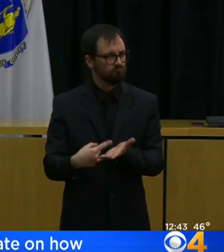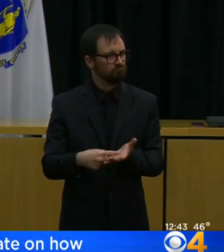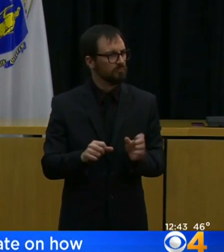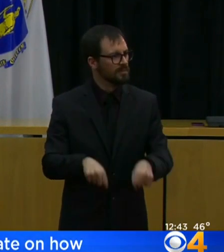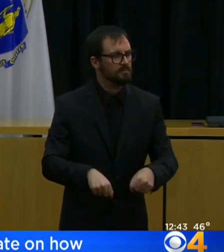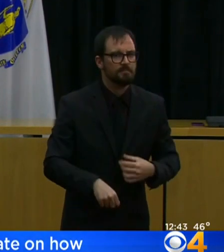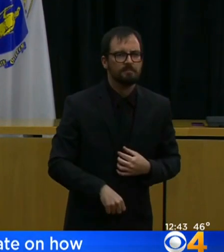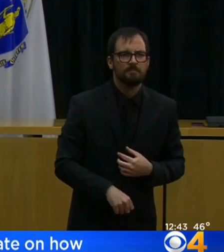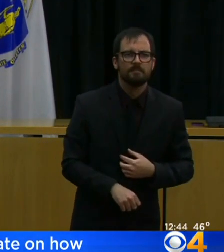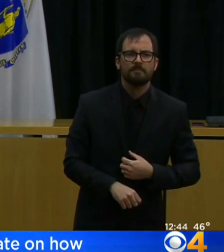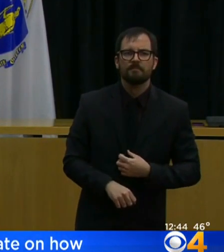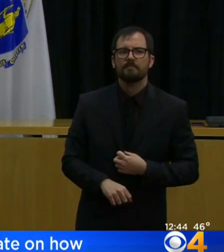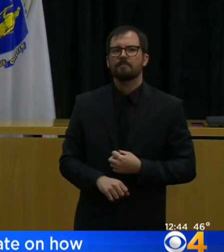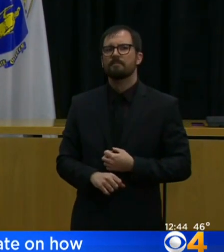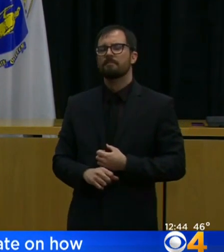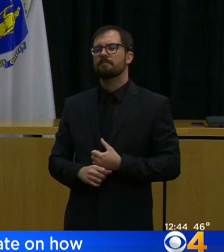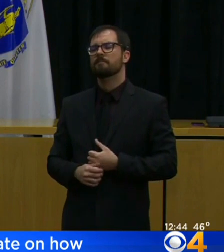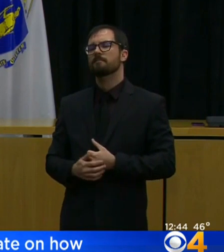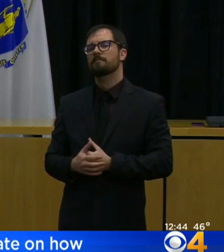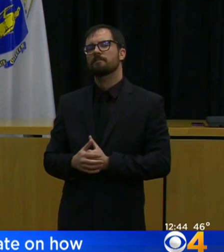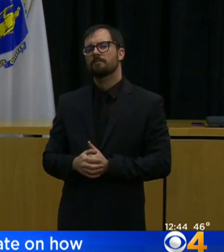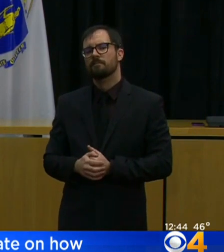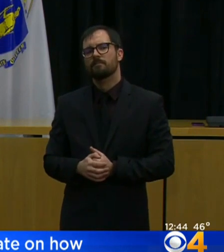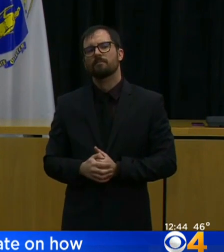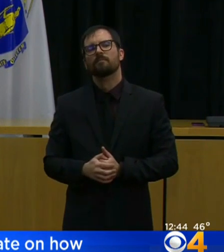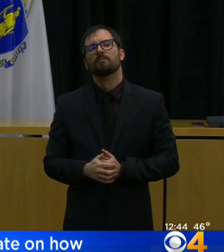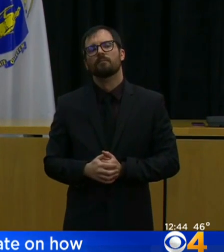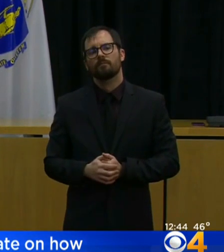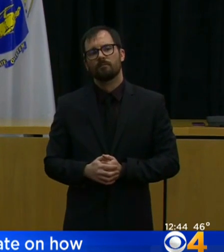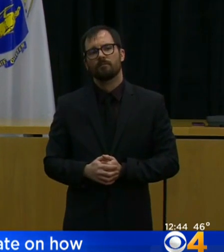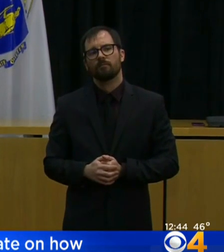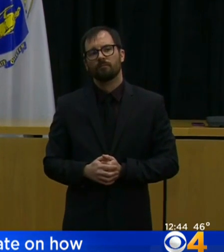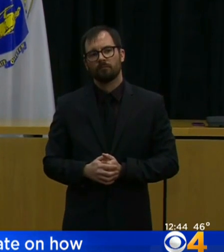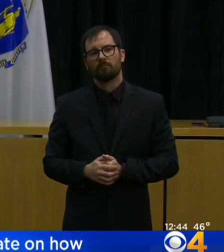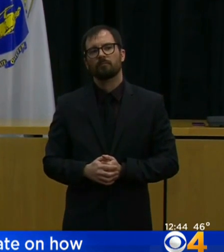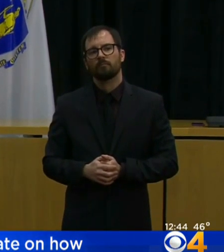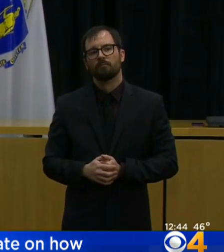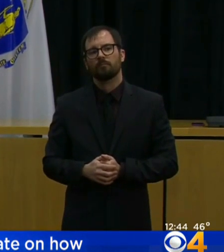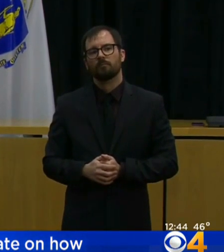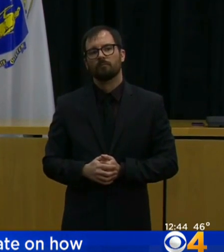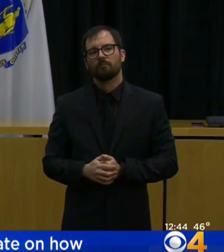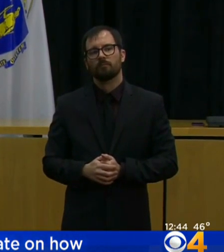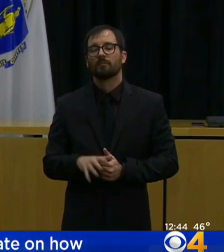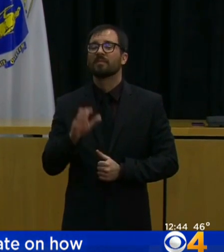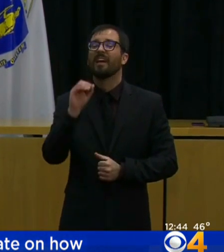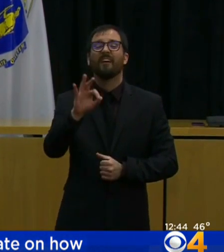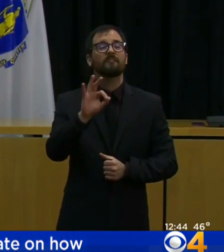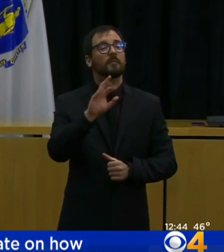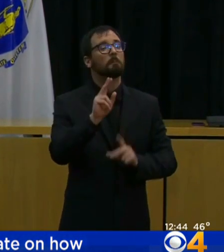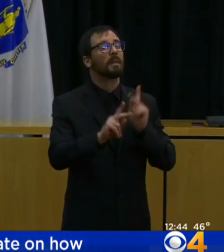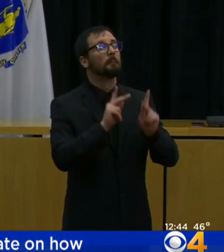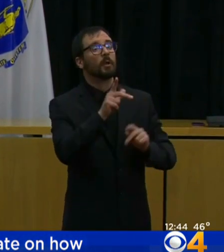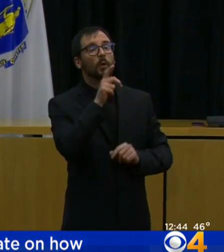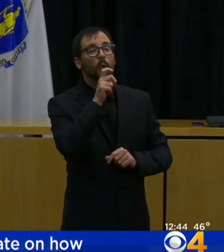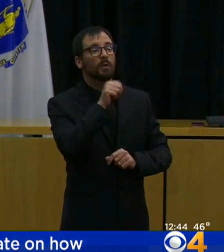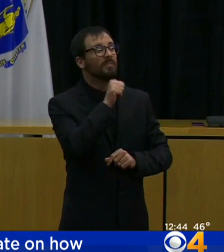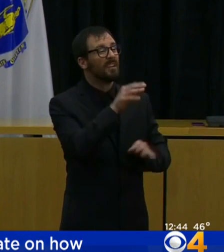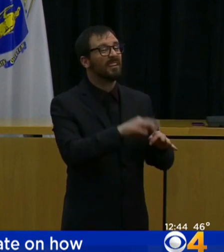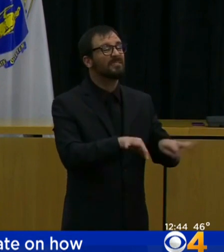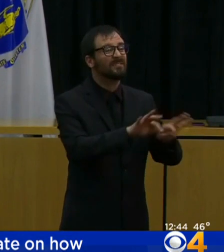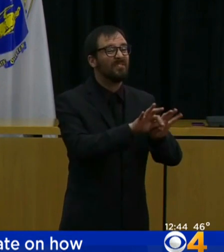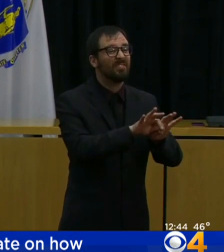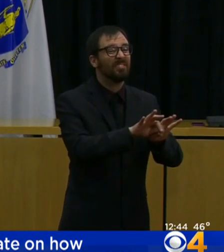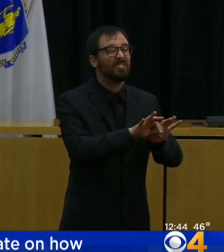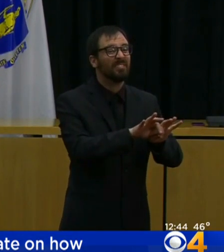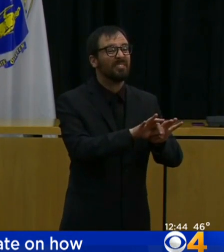uh, on the issue associated with non-essential operations. So some of the cities, some towns and cities are shutting down parks.